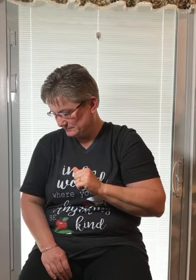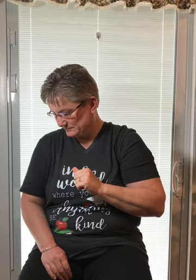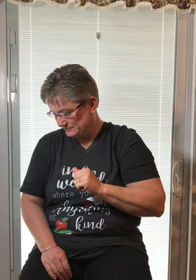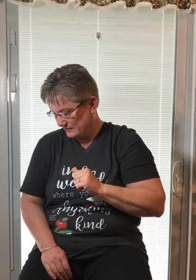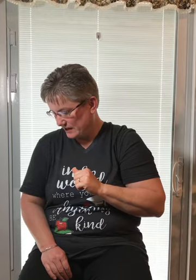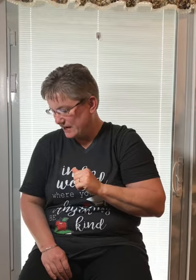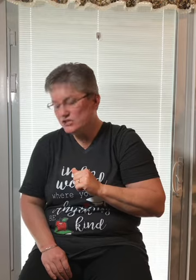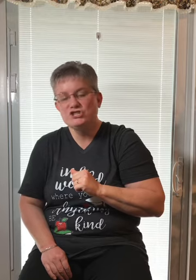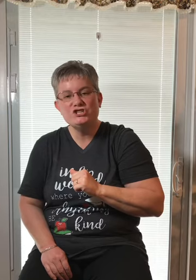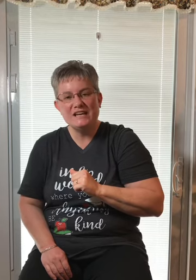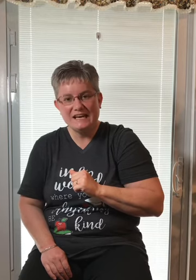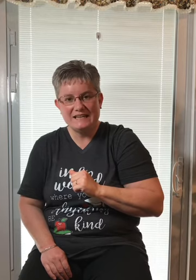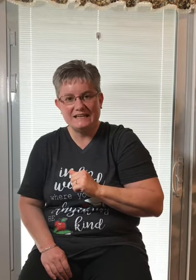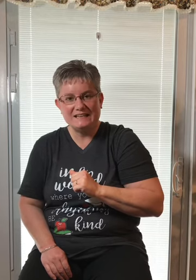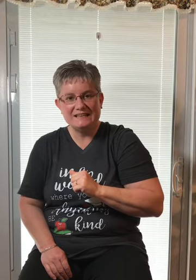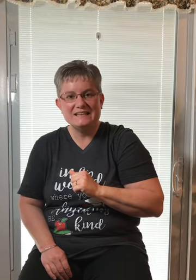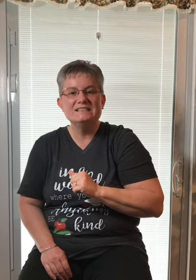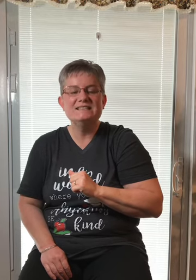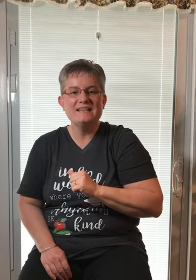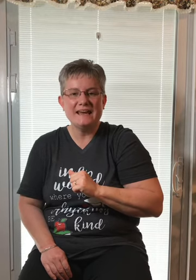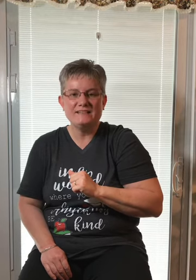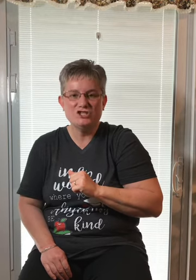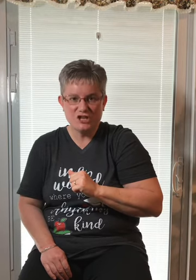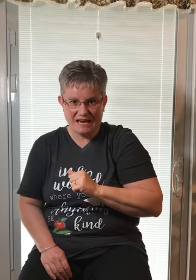Chin. Say chin.